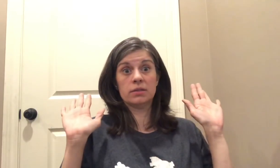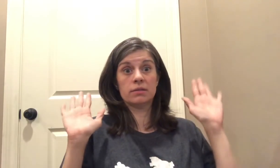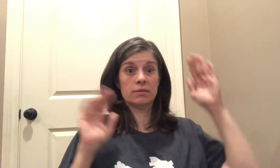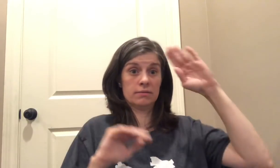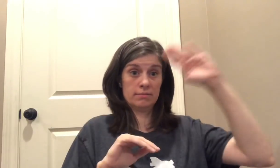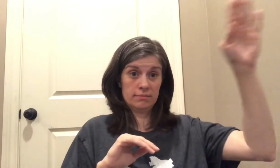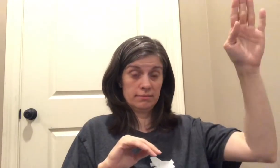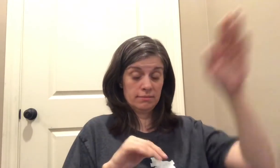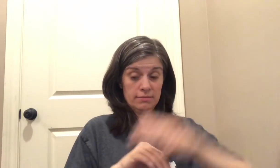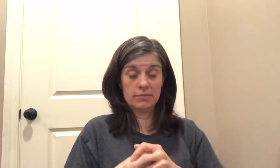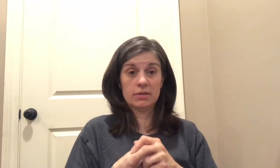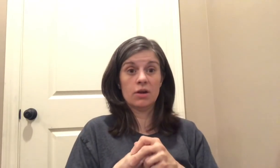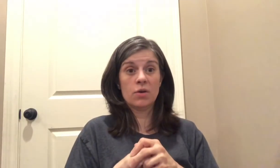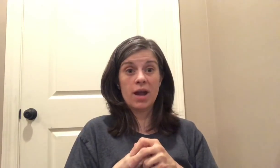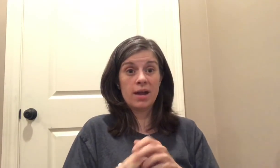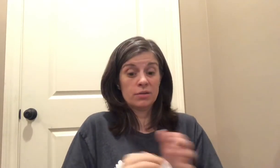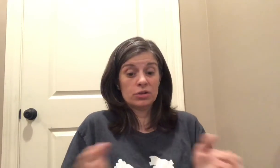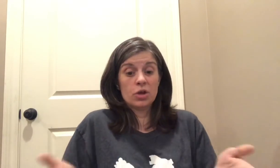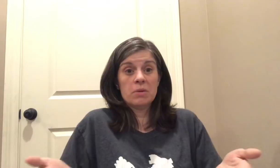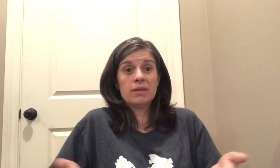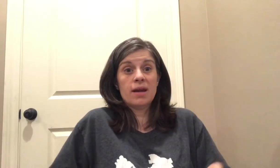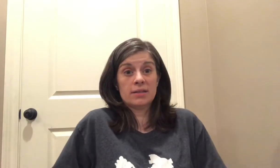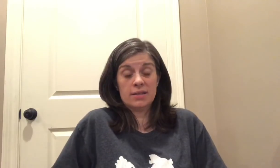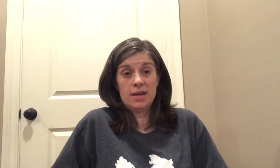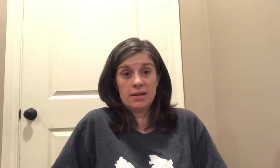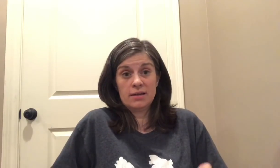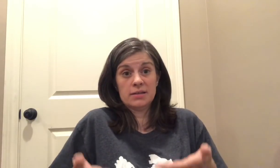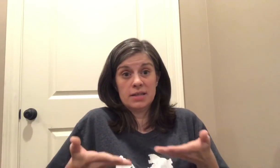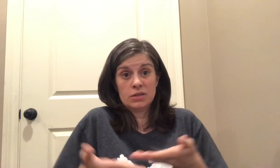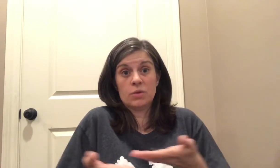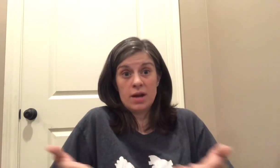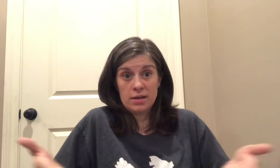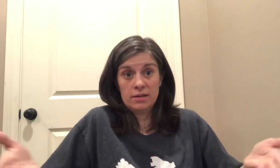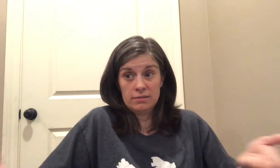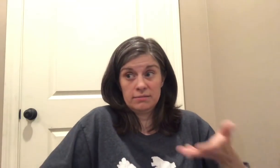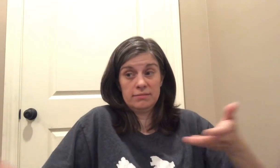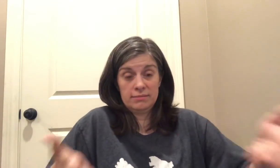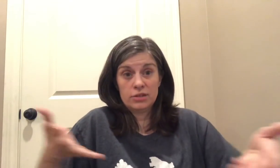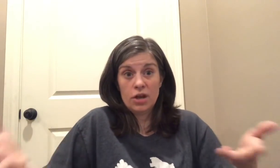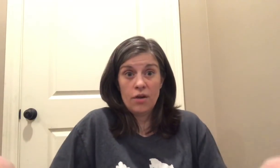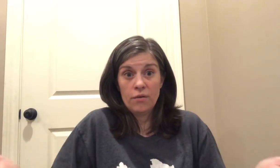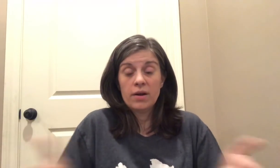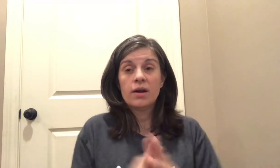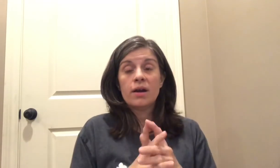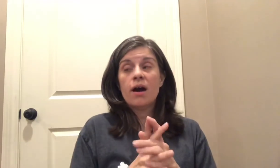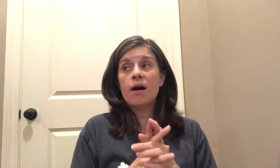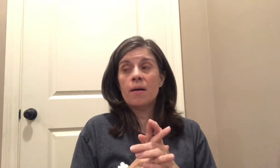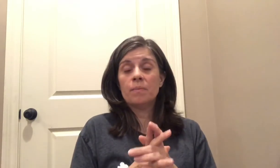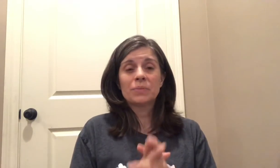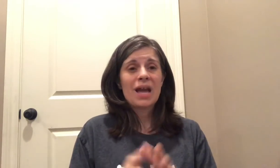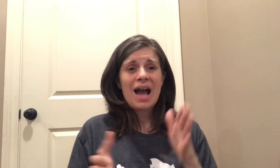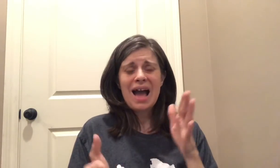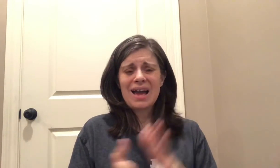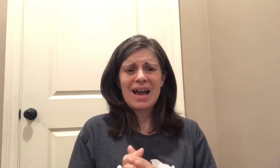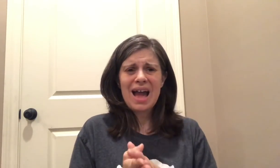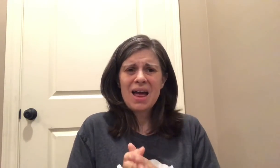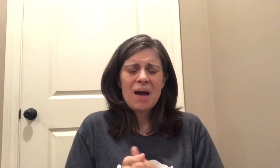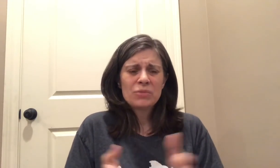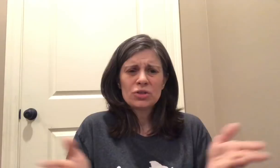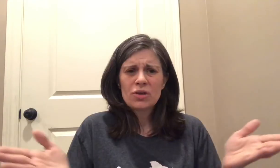okay show me the next thing because that's what I need to know um I'm sure